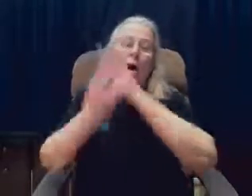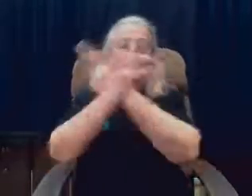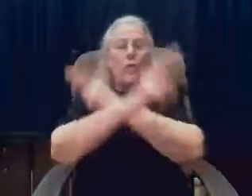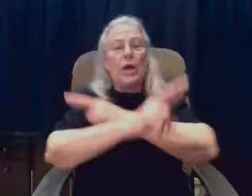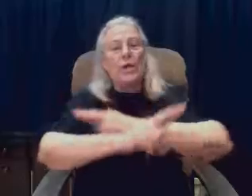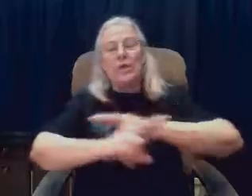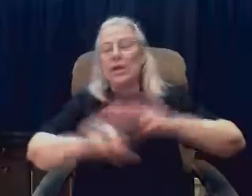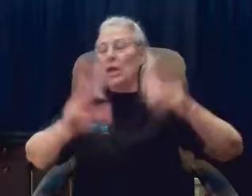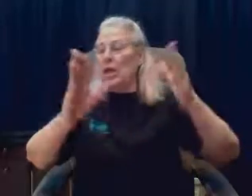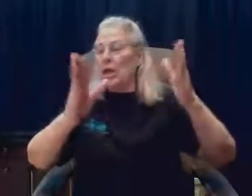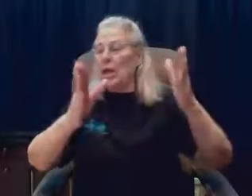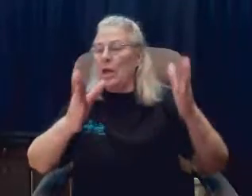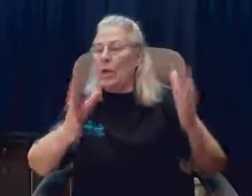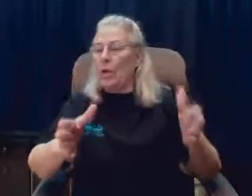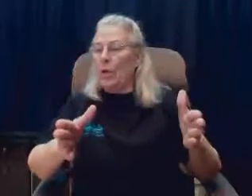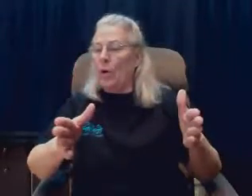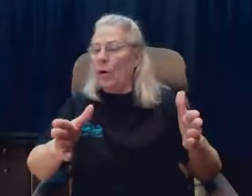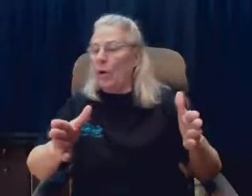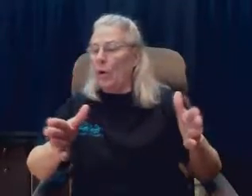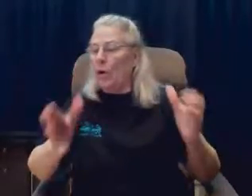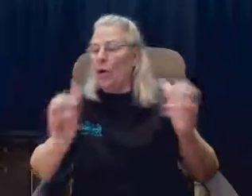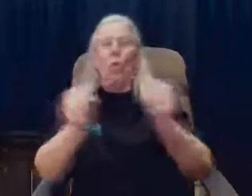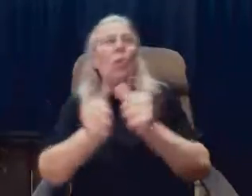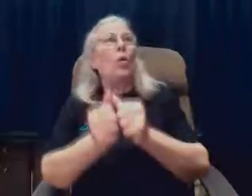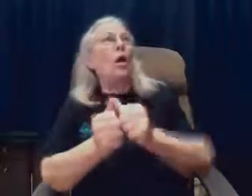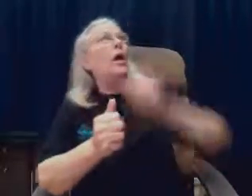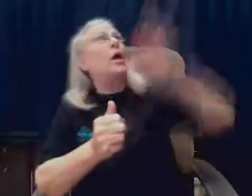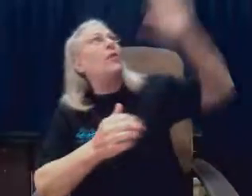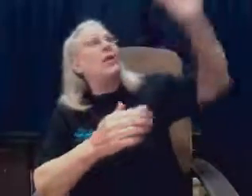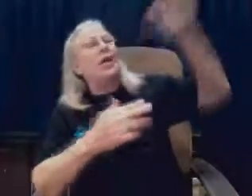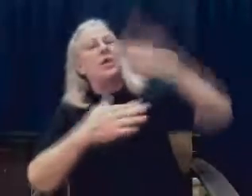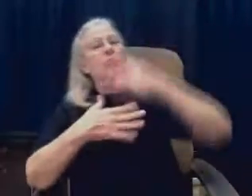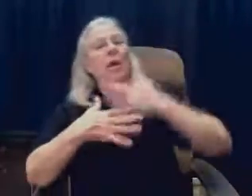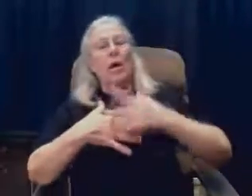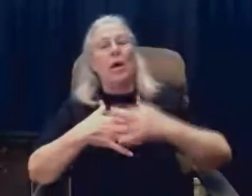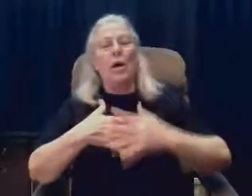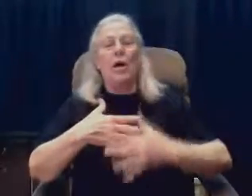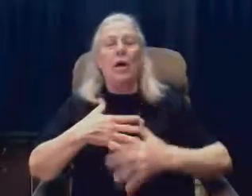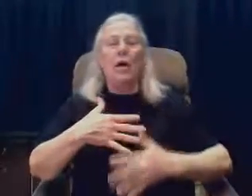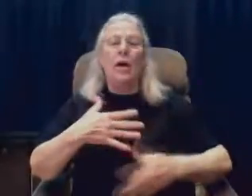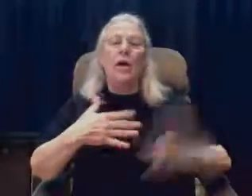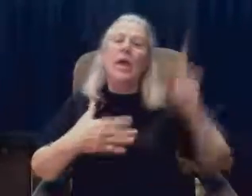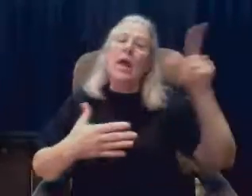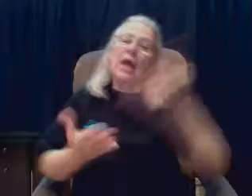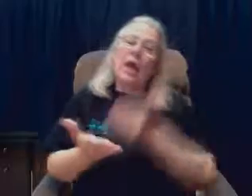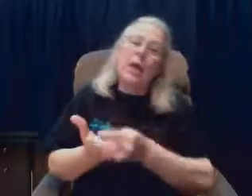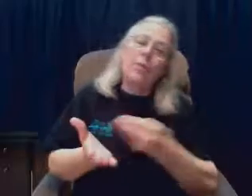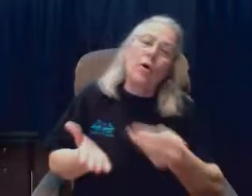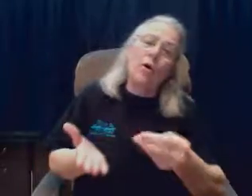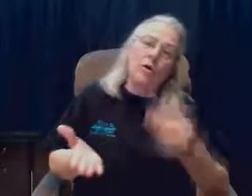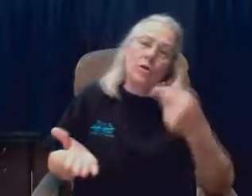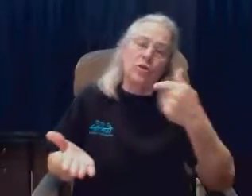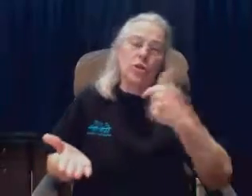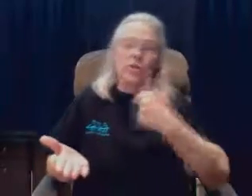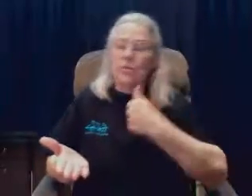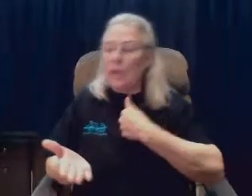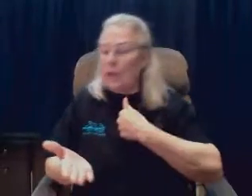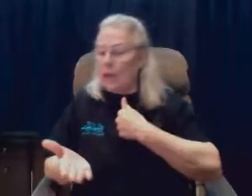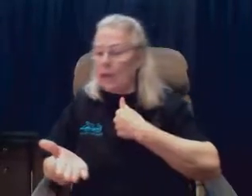Redeemer With his blood He purchased me